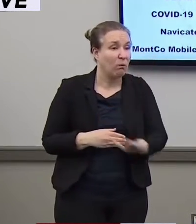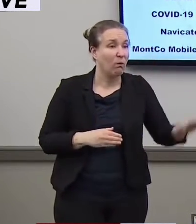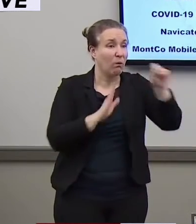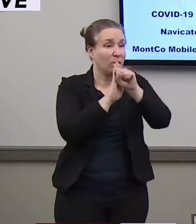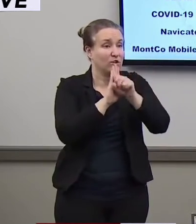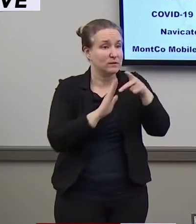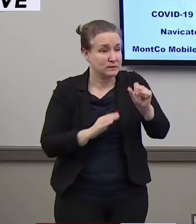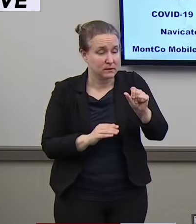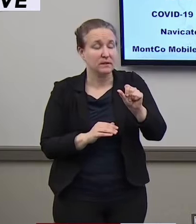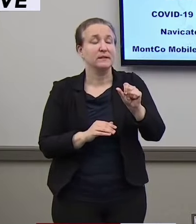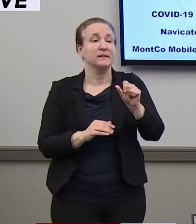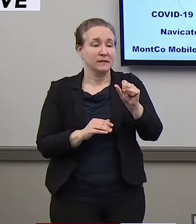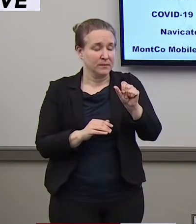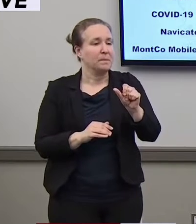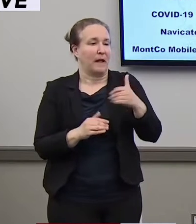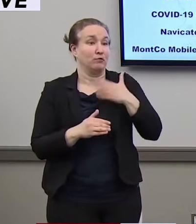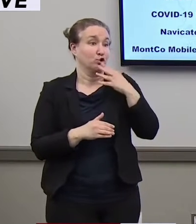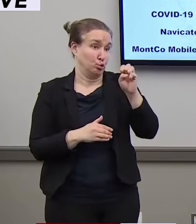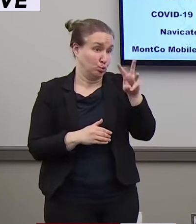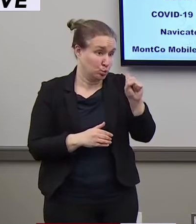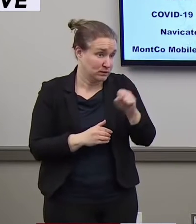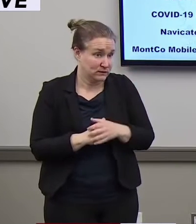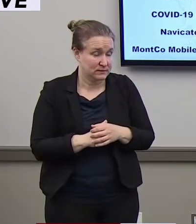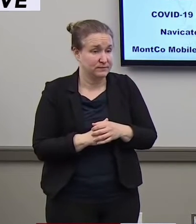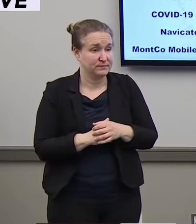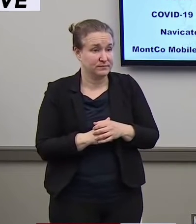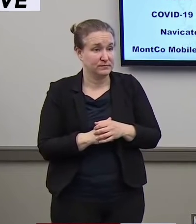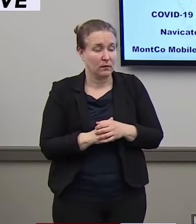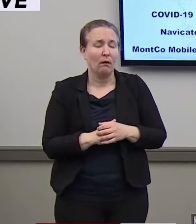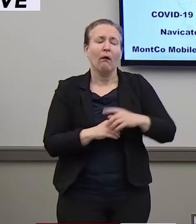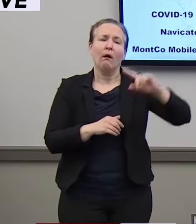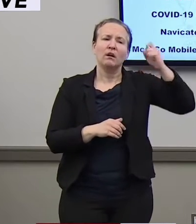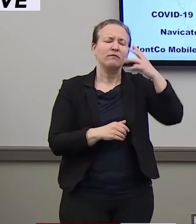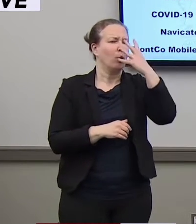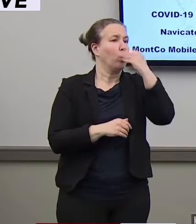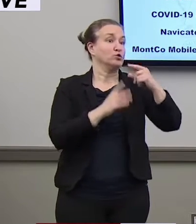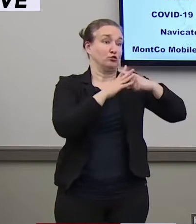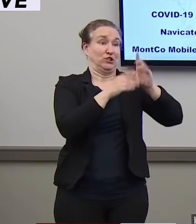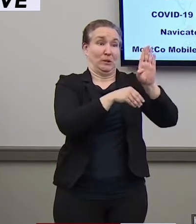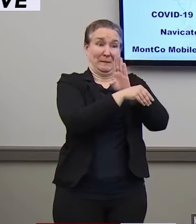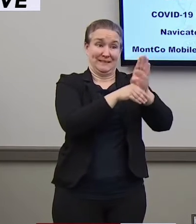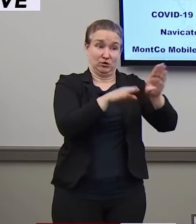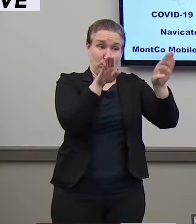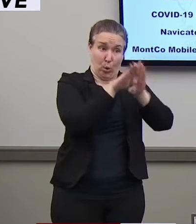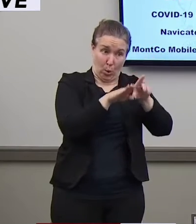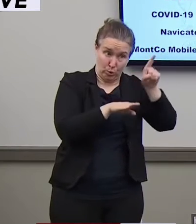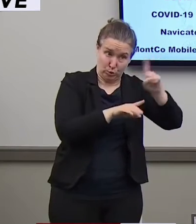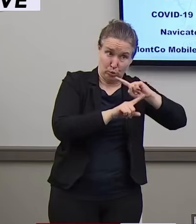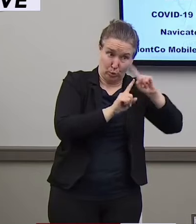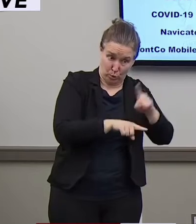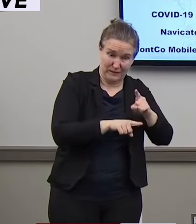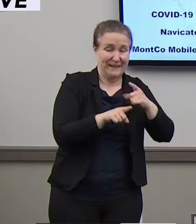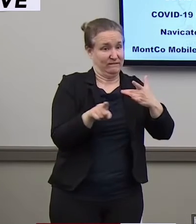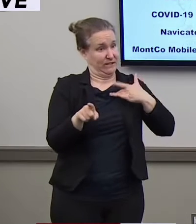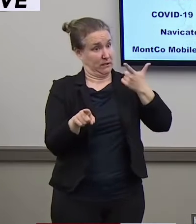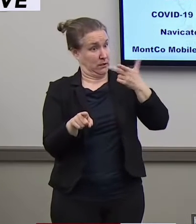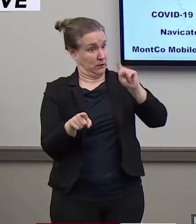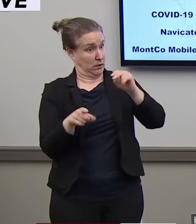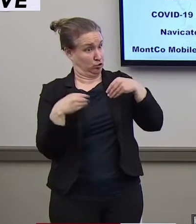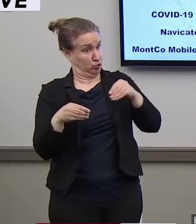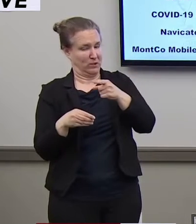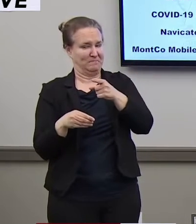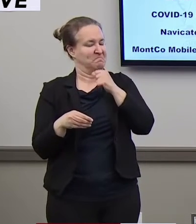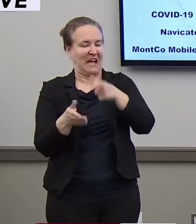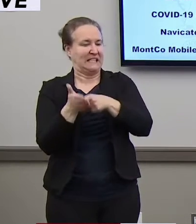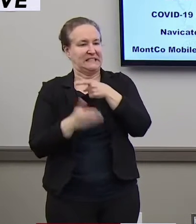of Pennsylvania, I have some good news. Although Governor Wolf's original business closure order deemed gun shops as